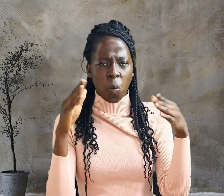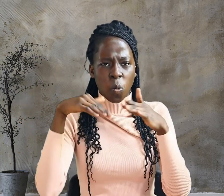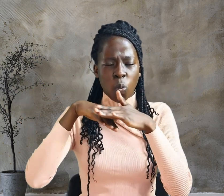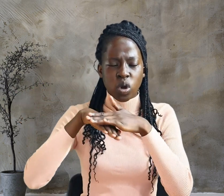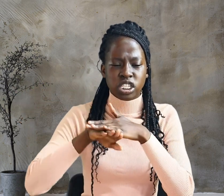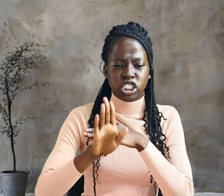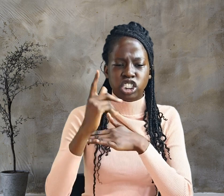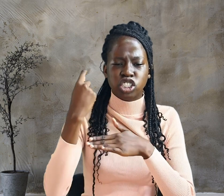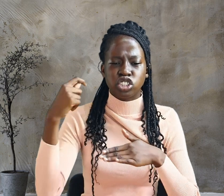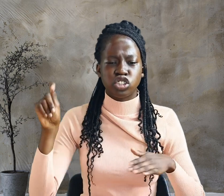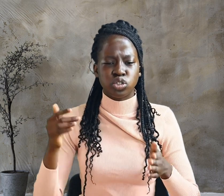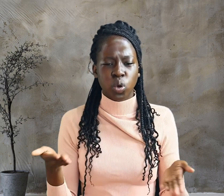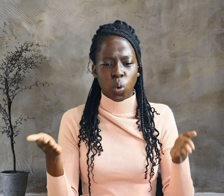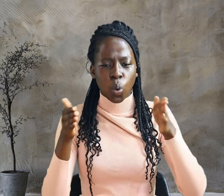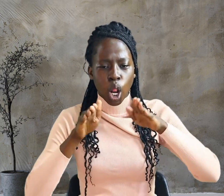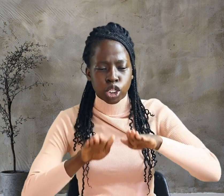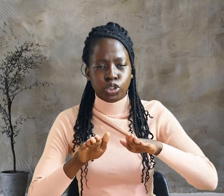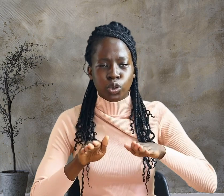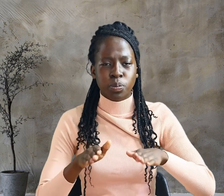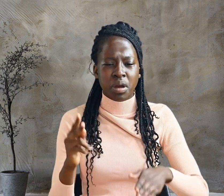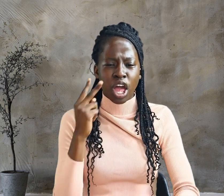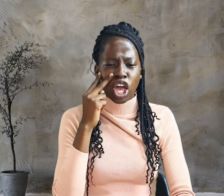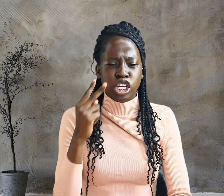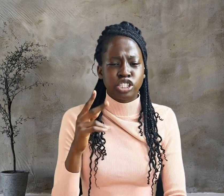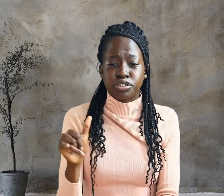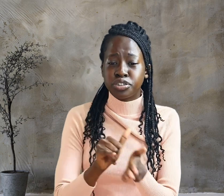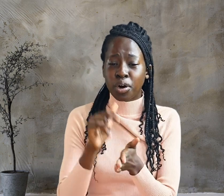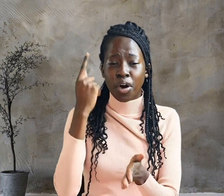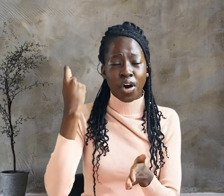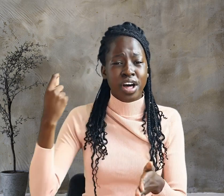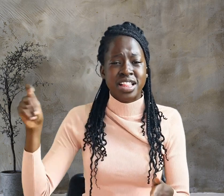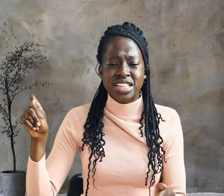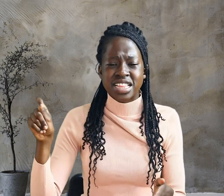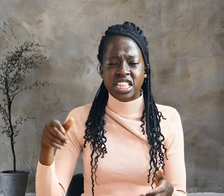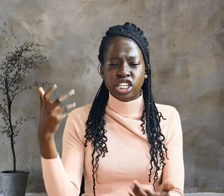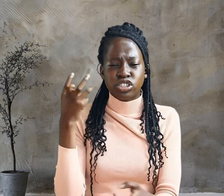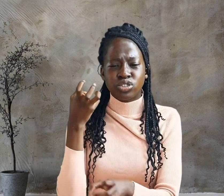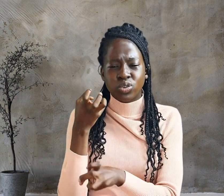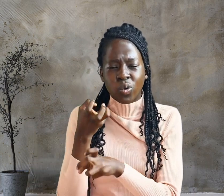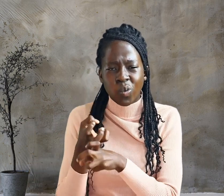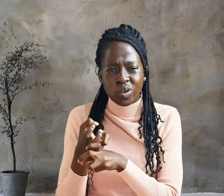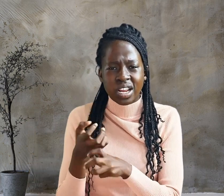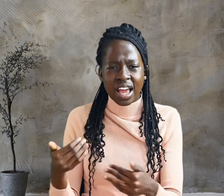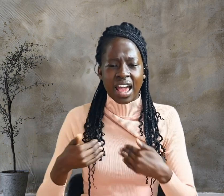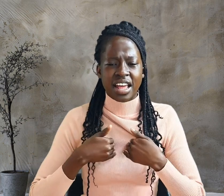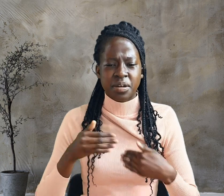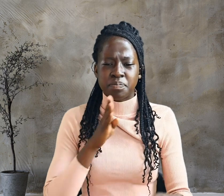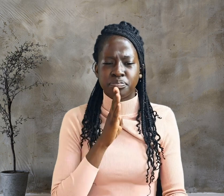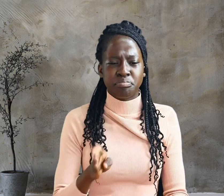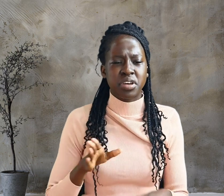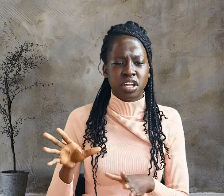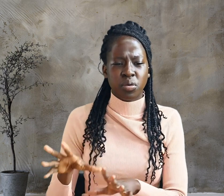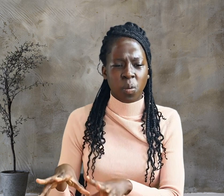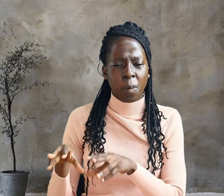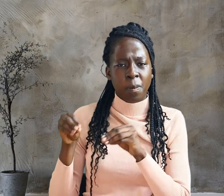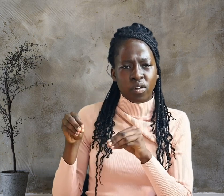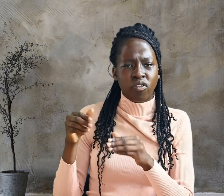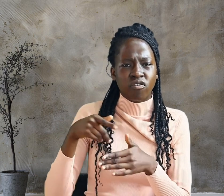went to the tomb and saw that the stone had been removed from the entrance.